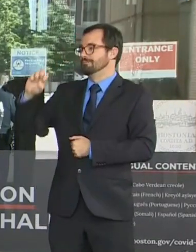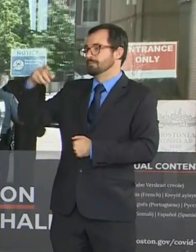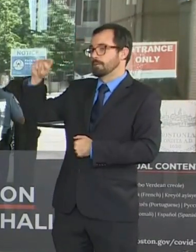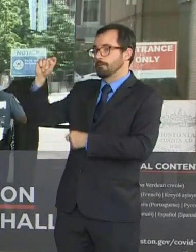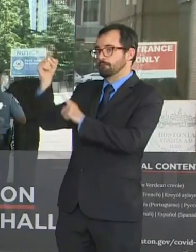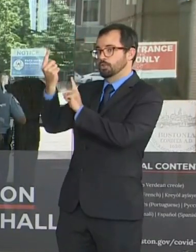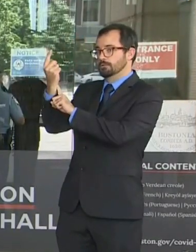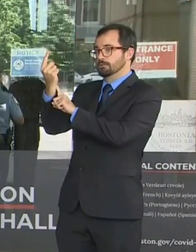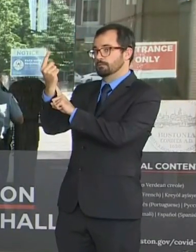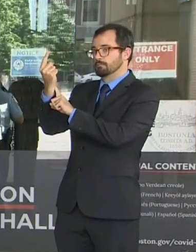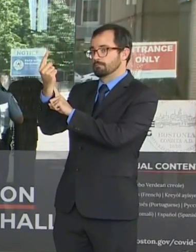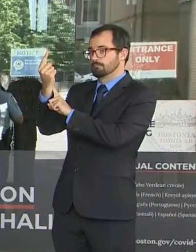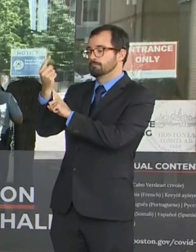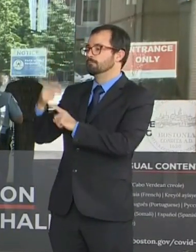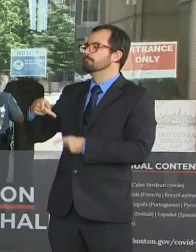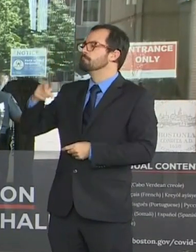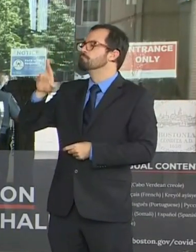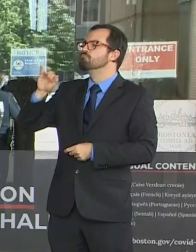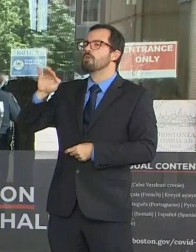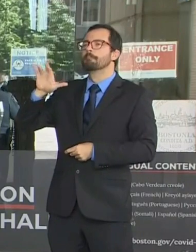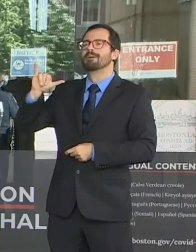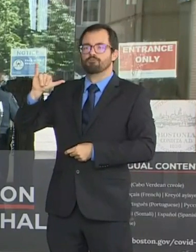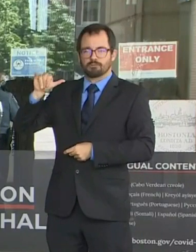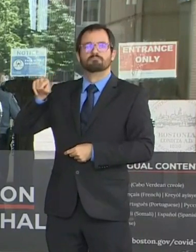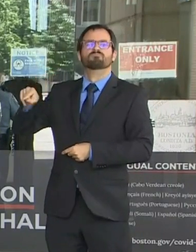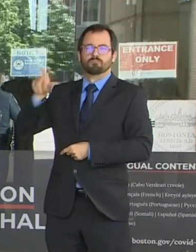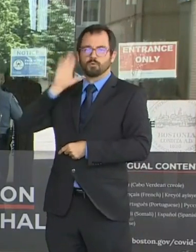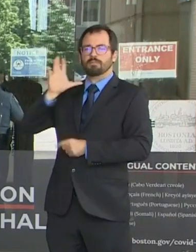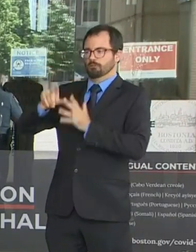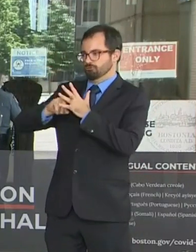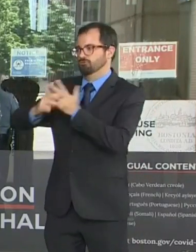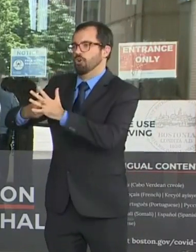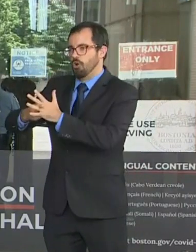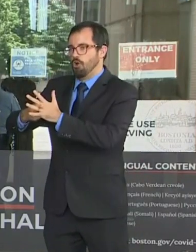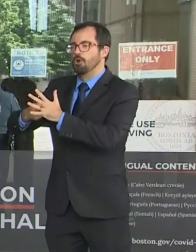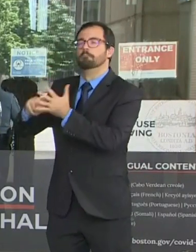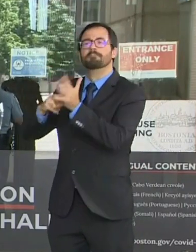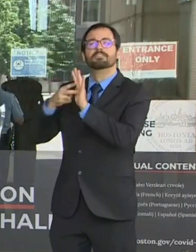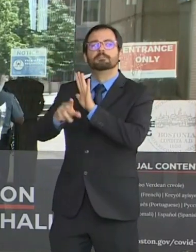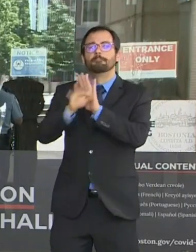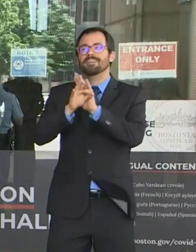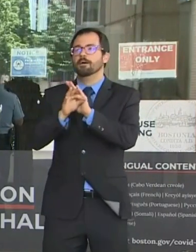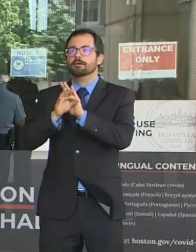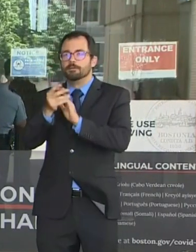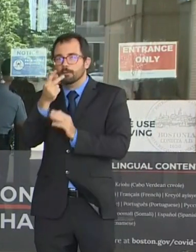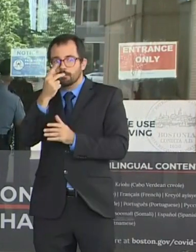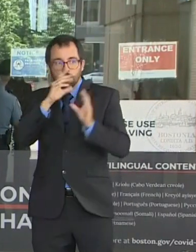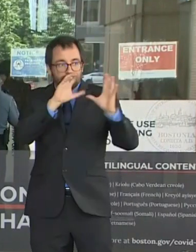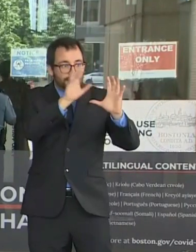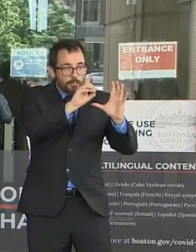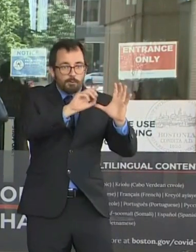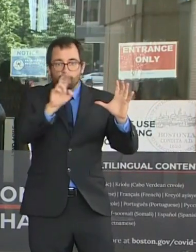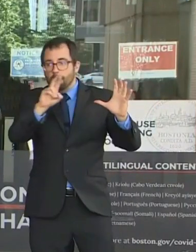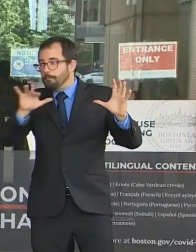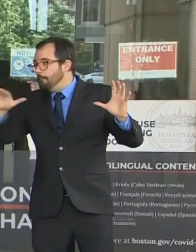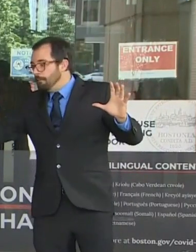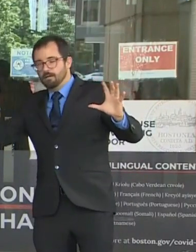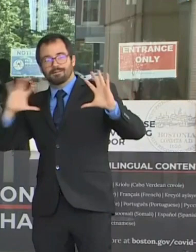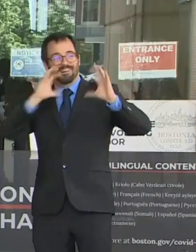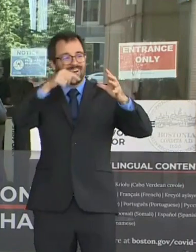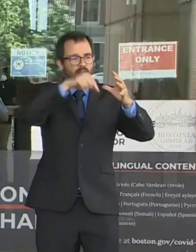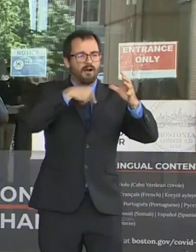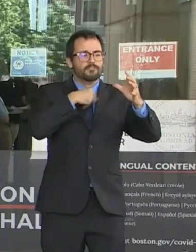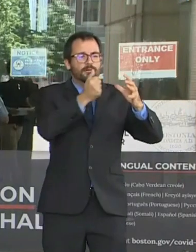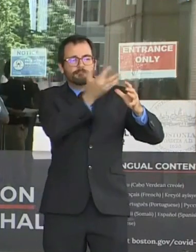The registration deadline for the primary is August 22nd, which is this Saturday. So if you want to vote in the September